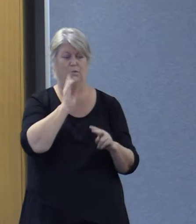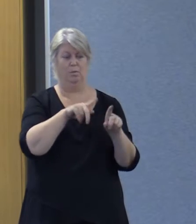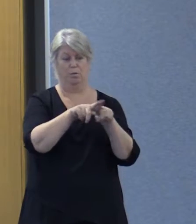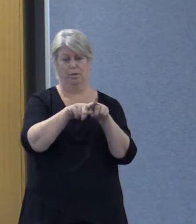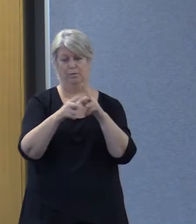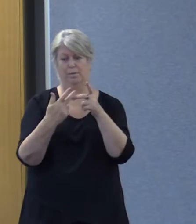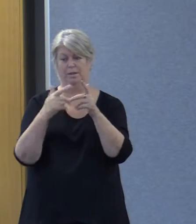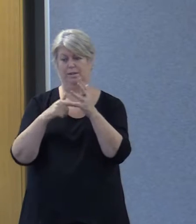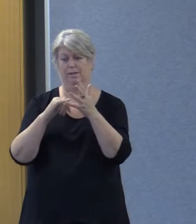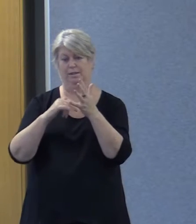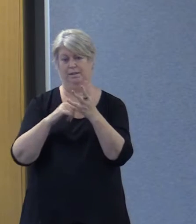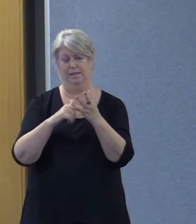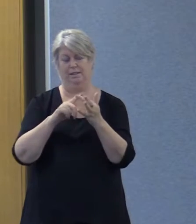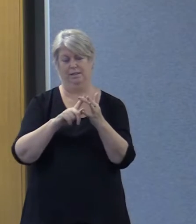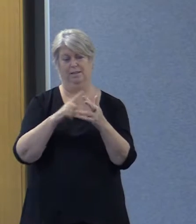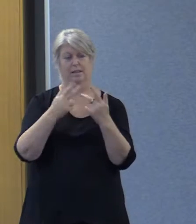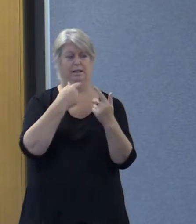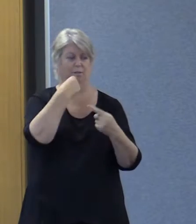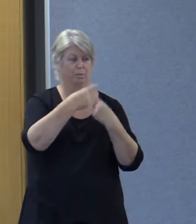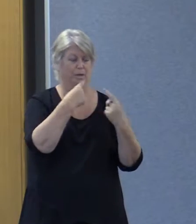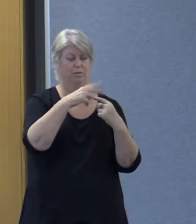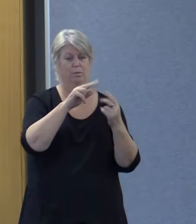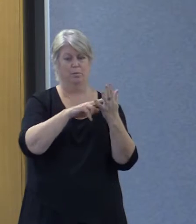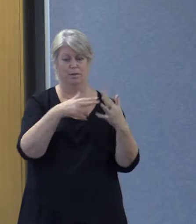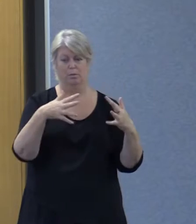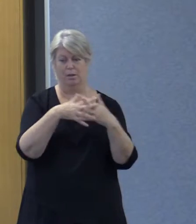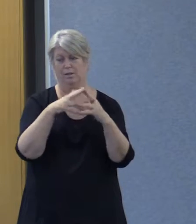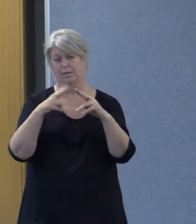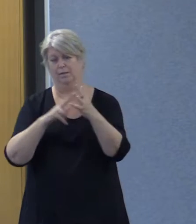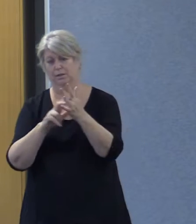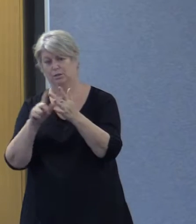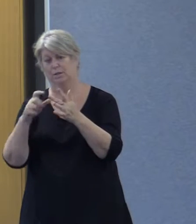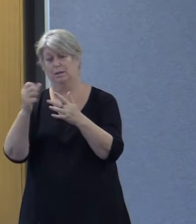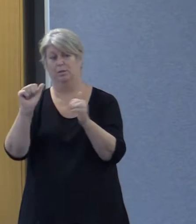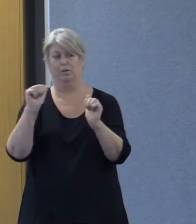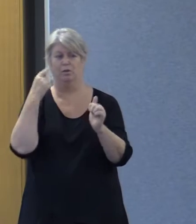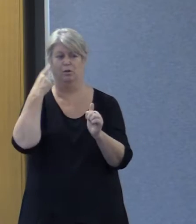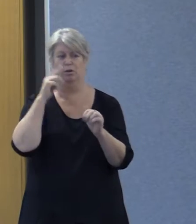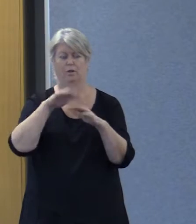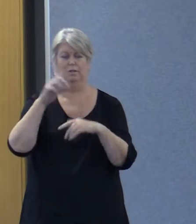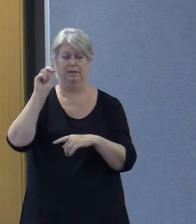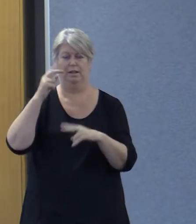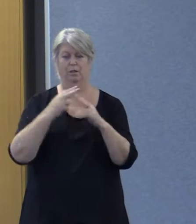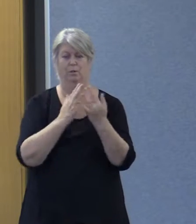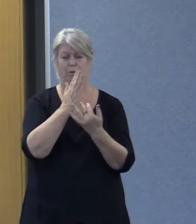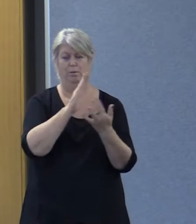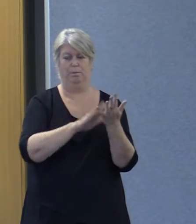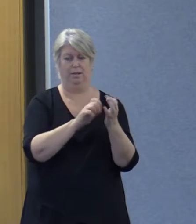from other states and information from New South Wales and Victoria, some of which you've heard about today through Megan.